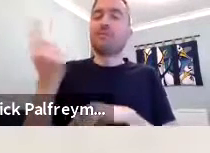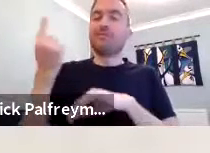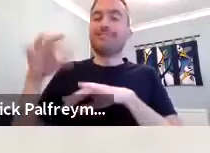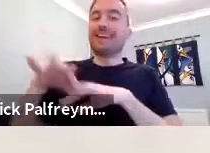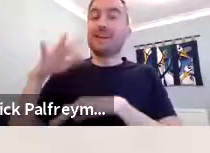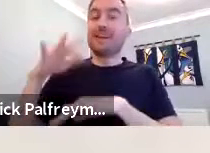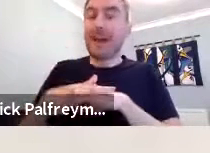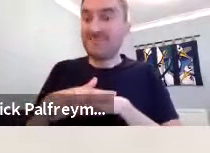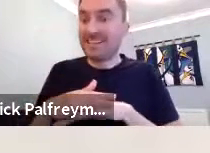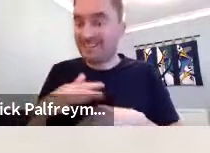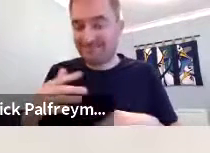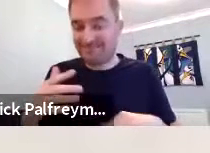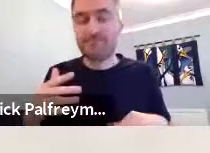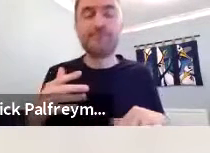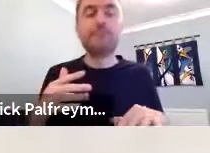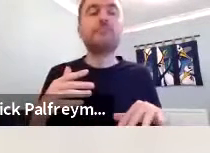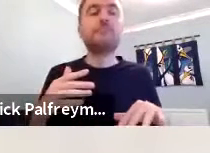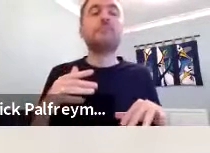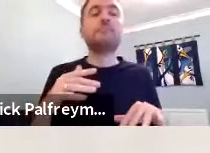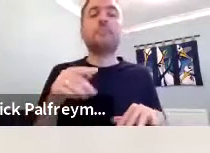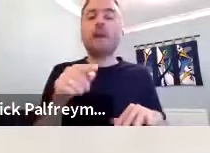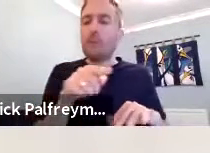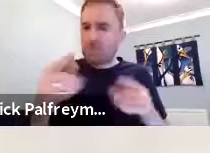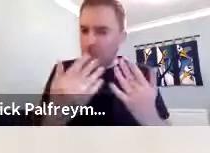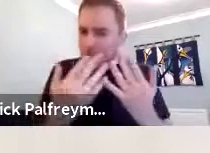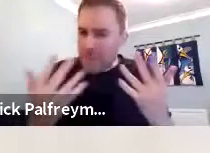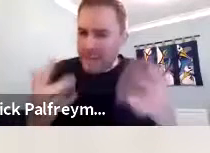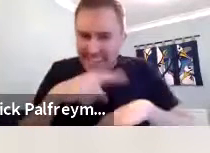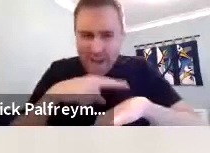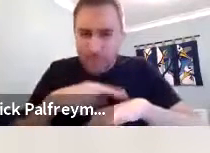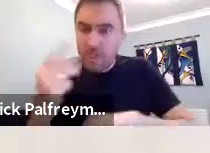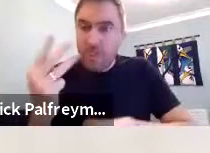they're talking about a family, someone getting married.